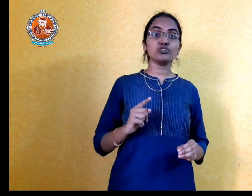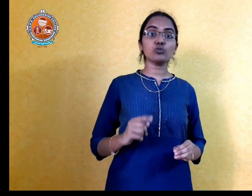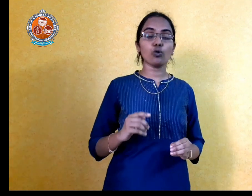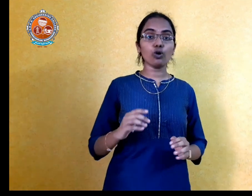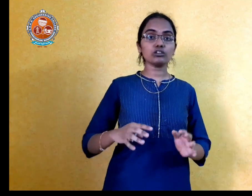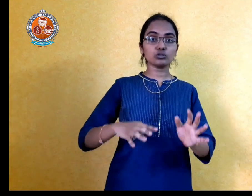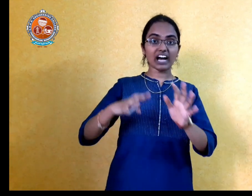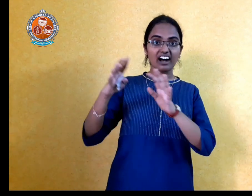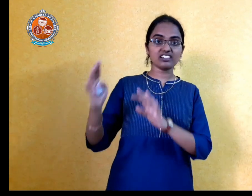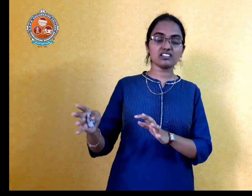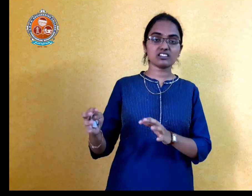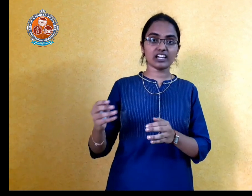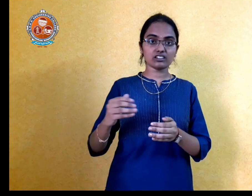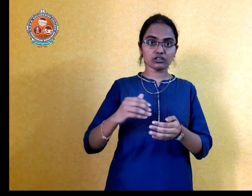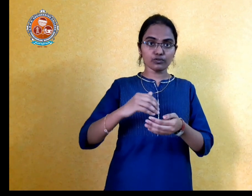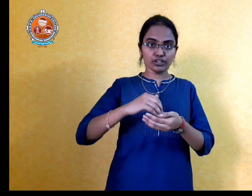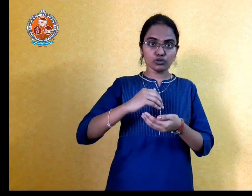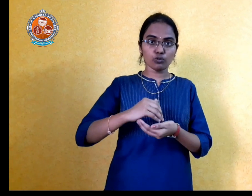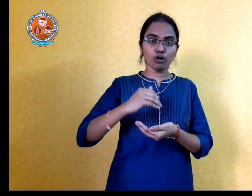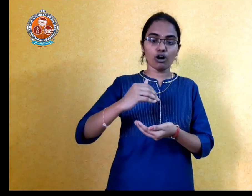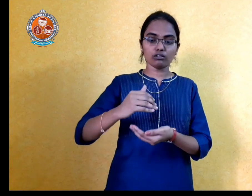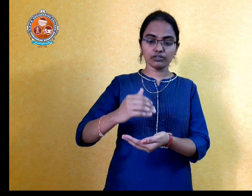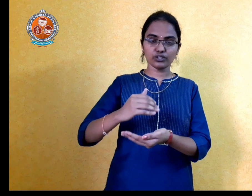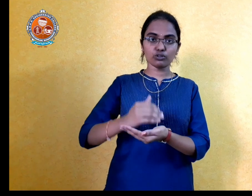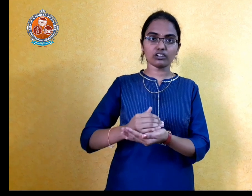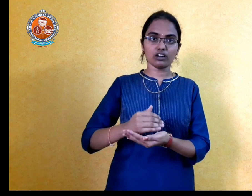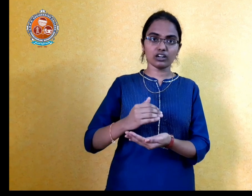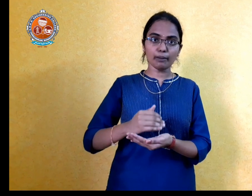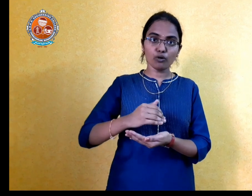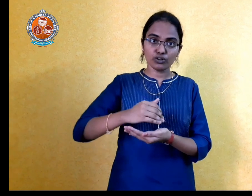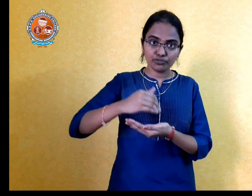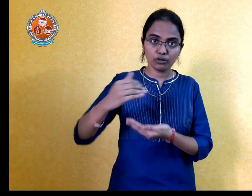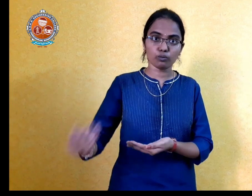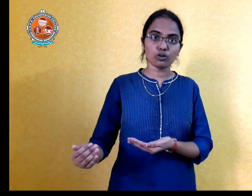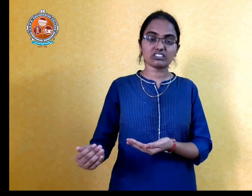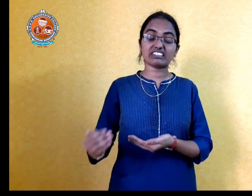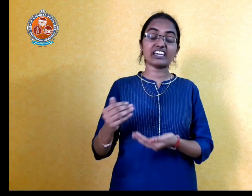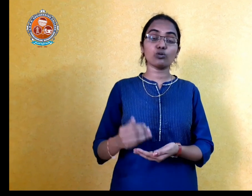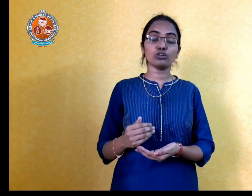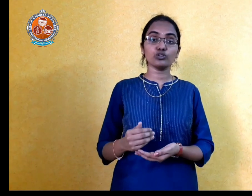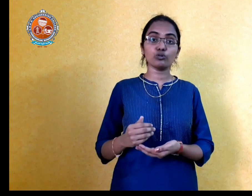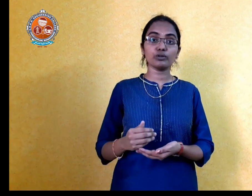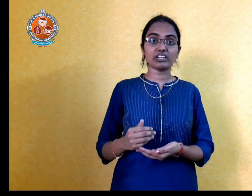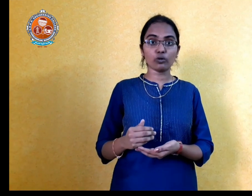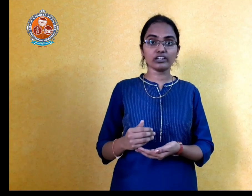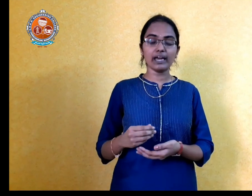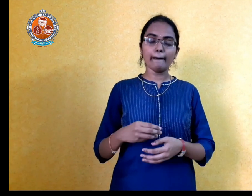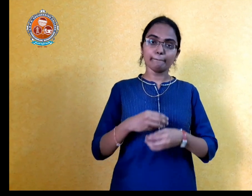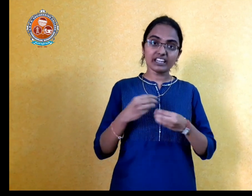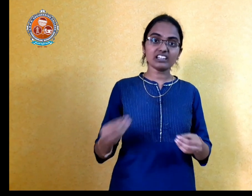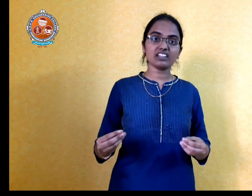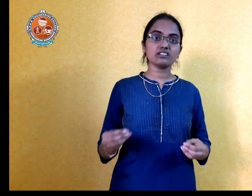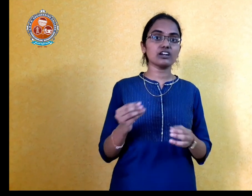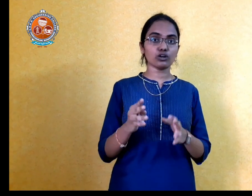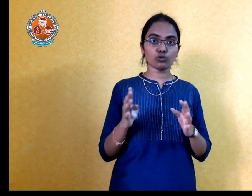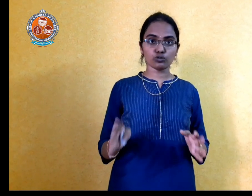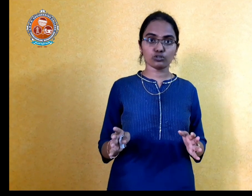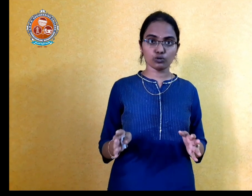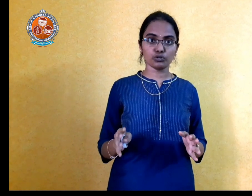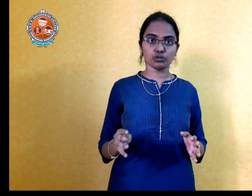you go to the other states when you go when you come out of your box then only you will be knowing many things that are not known to